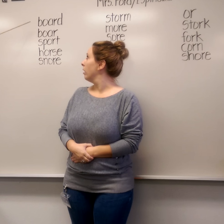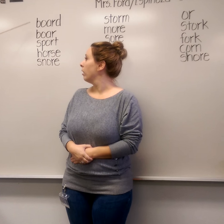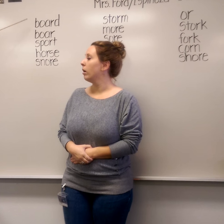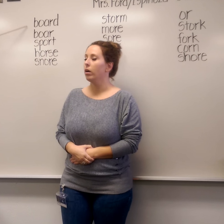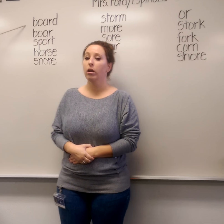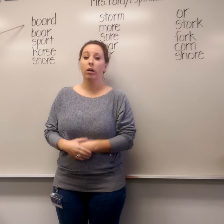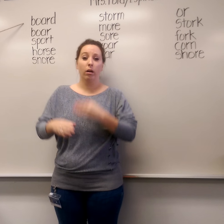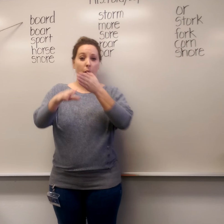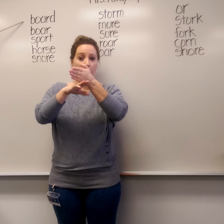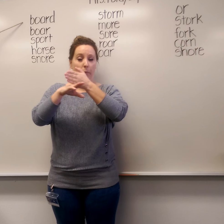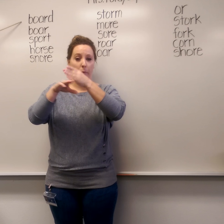Boar.